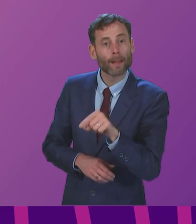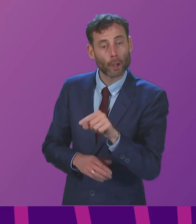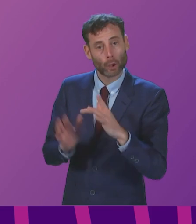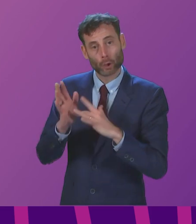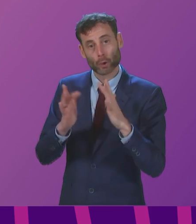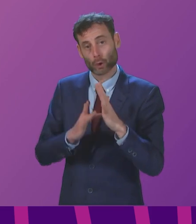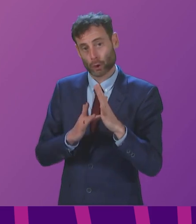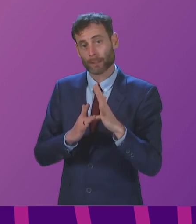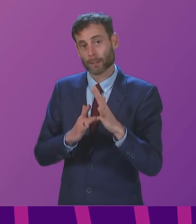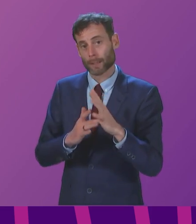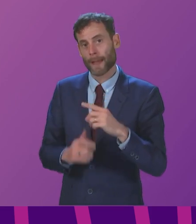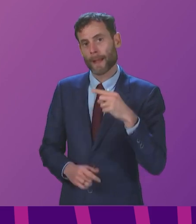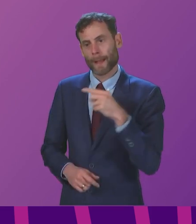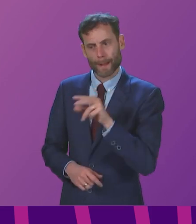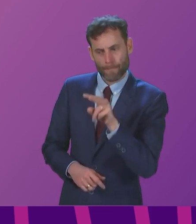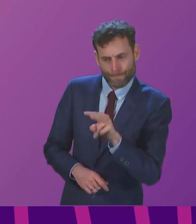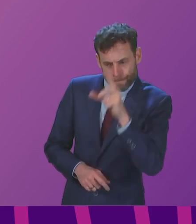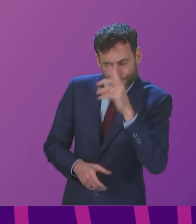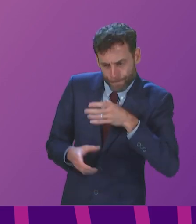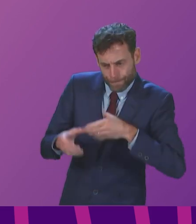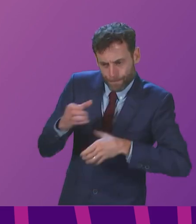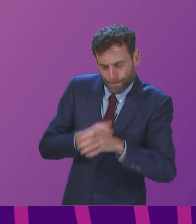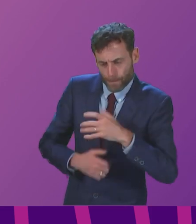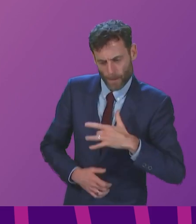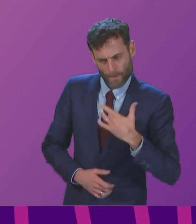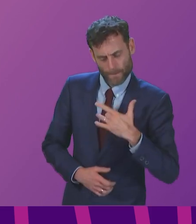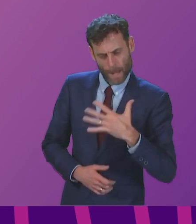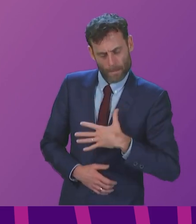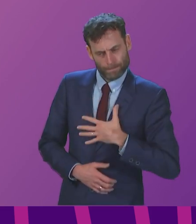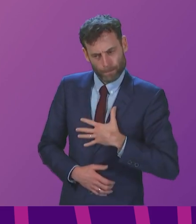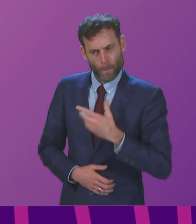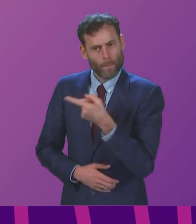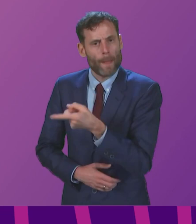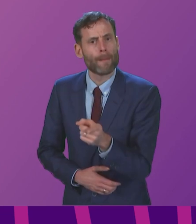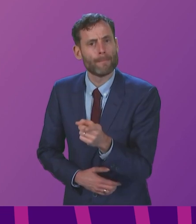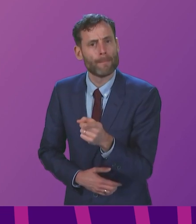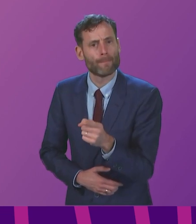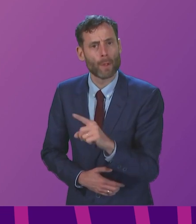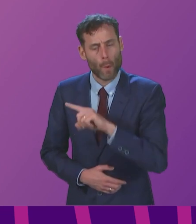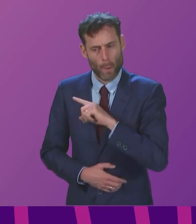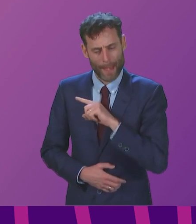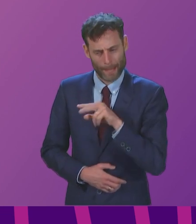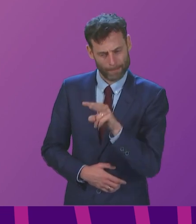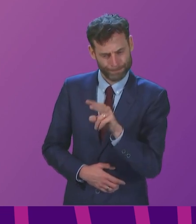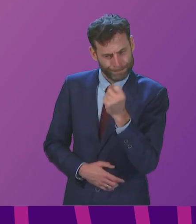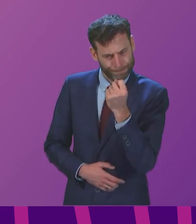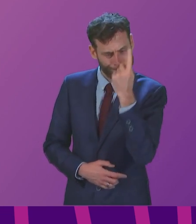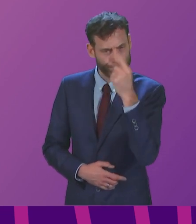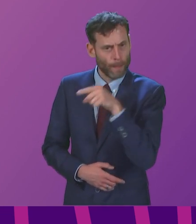Jesus felt compassion for people because he had felt what they were feeling.